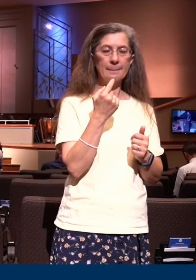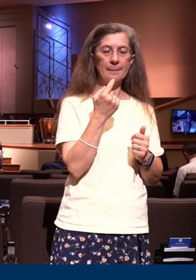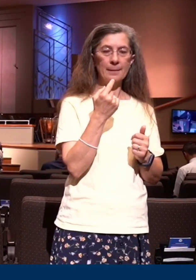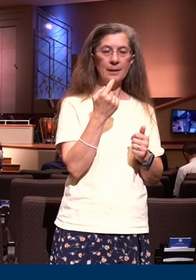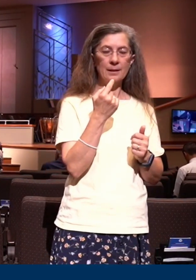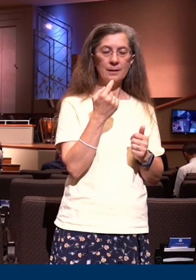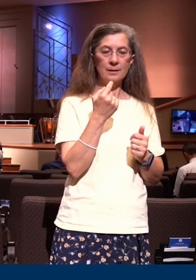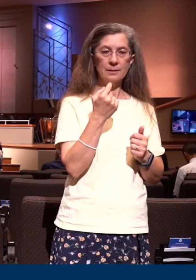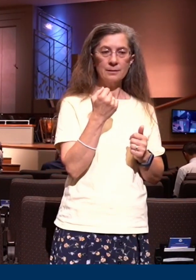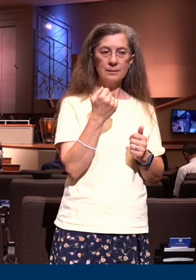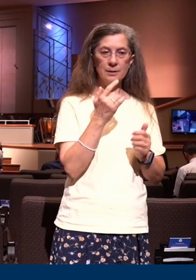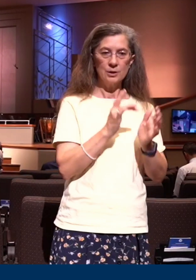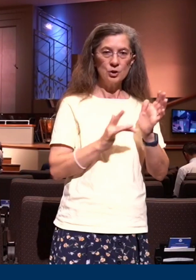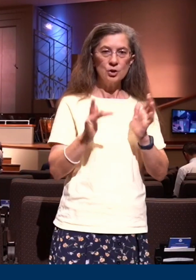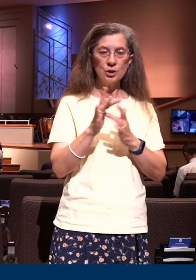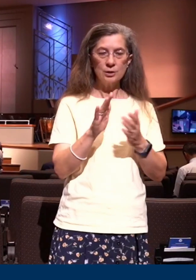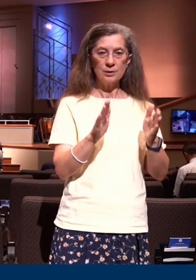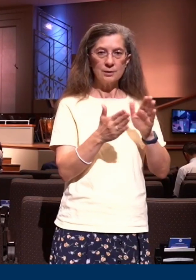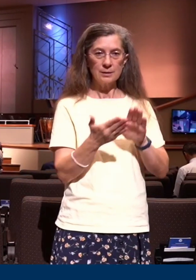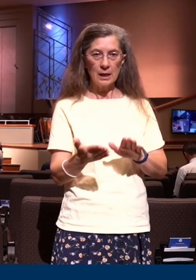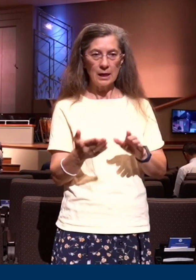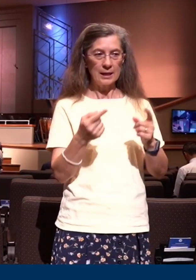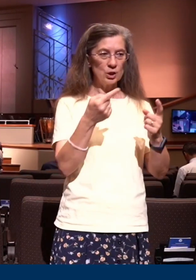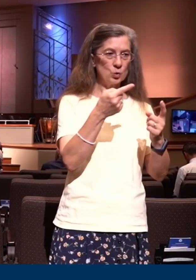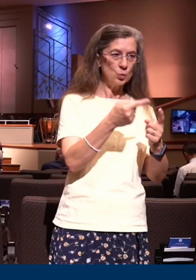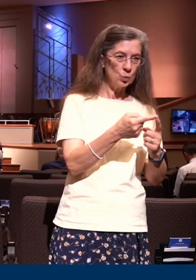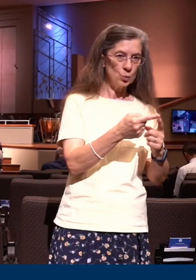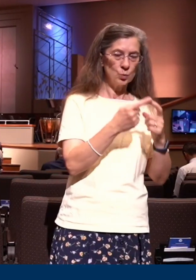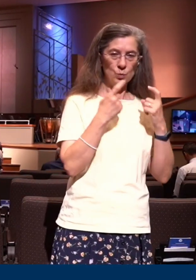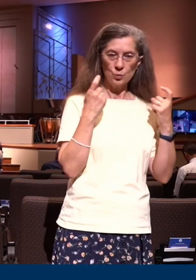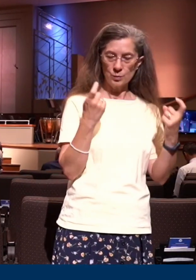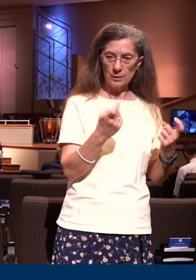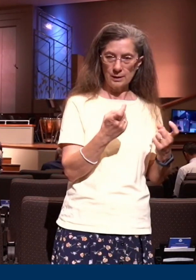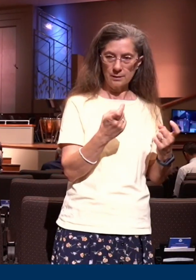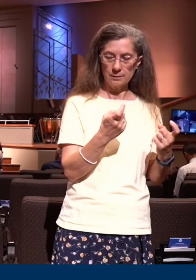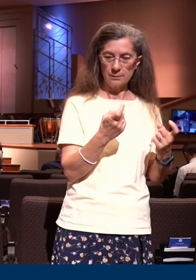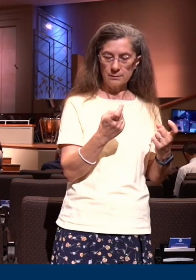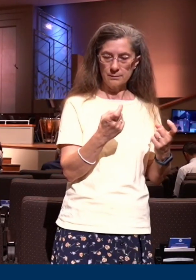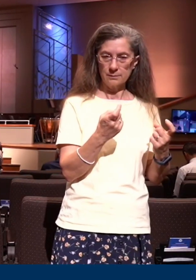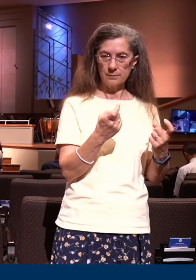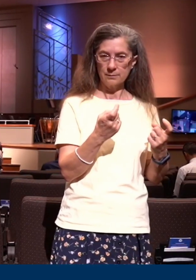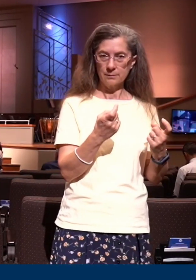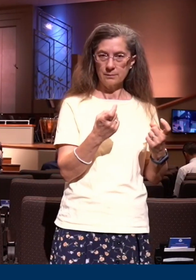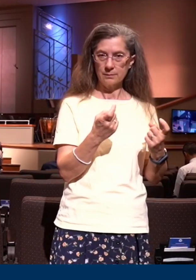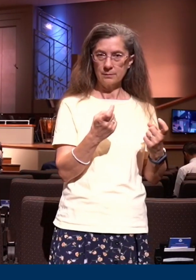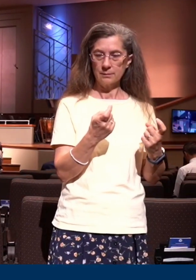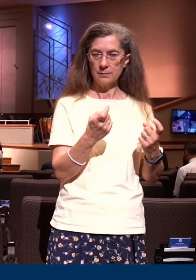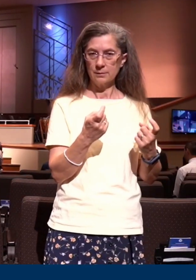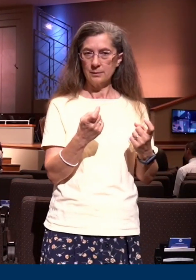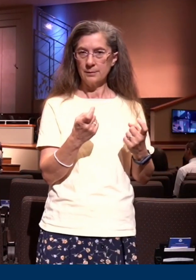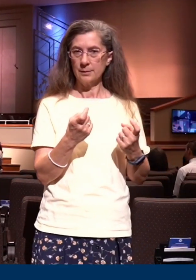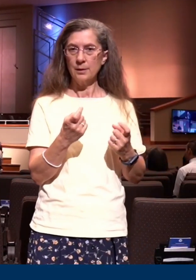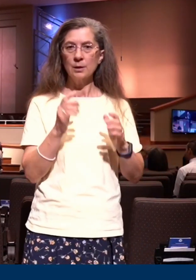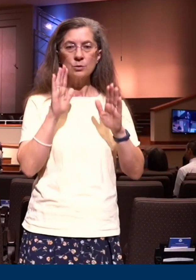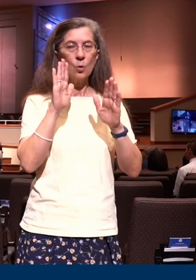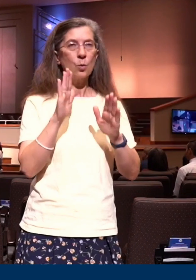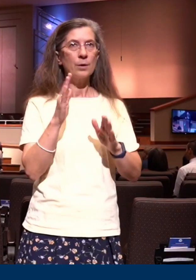in that He died He died unto sin and a tremendous thought is this biblical